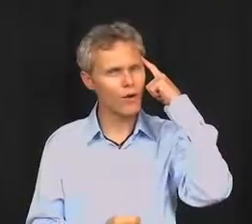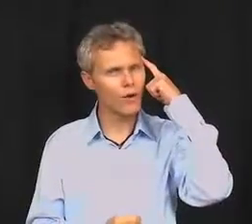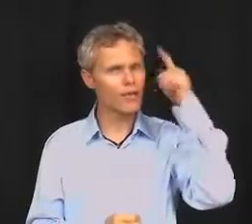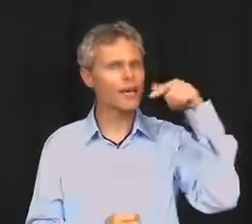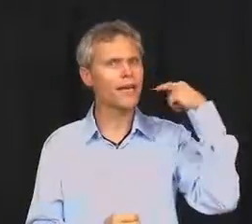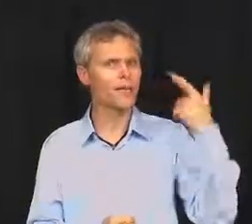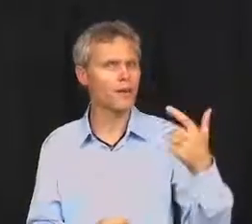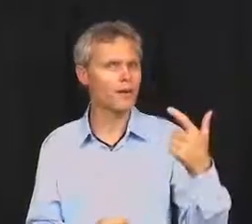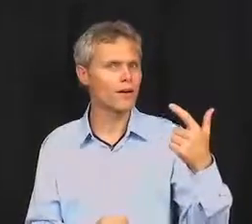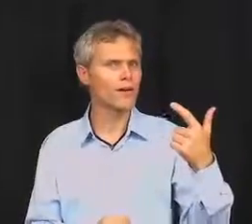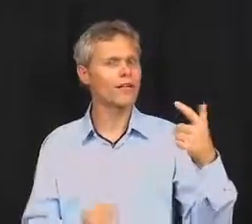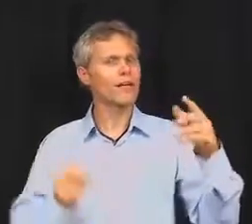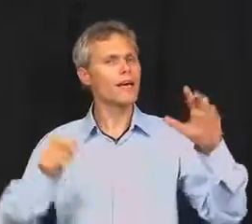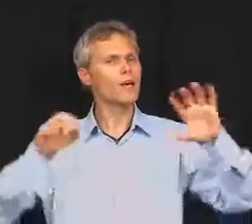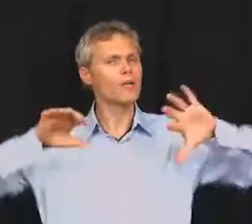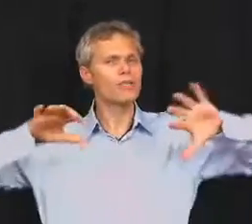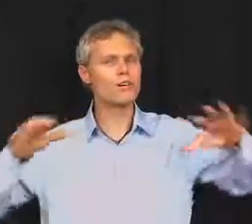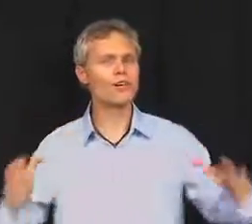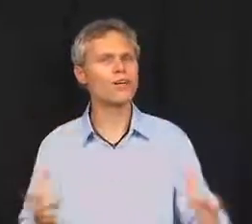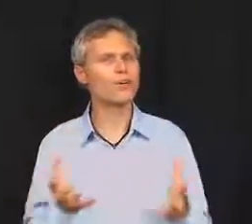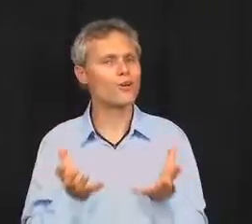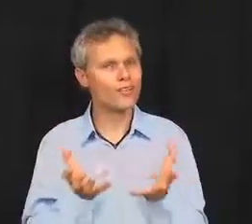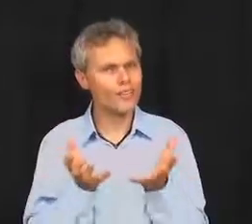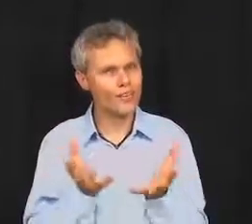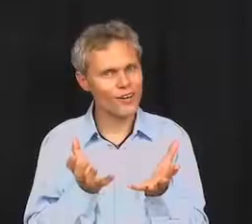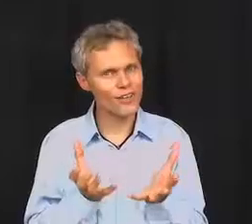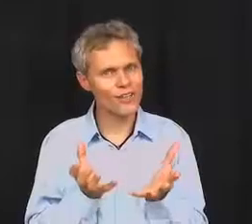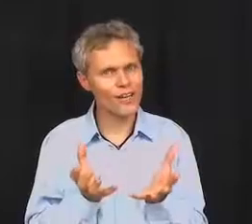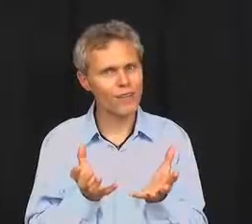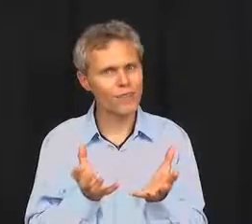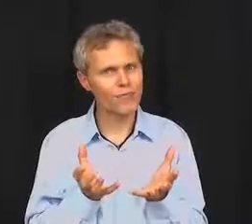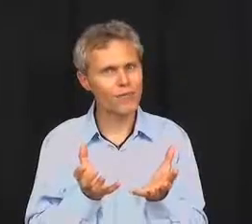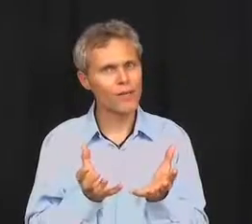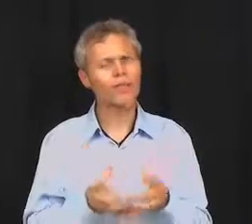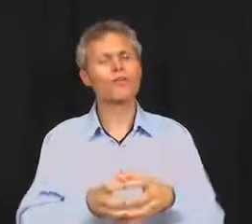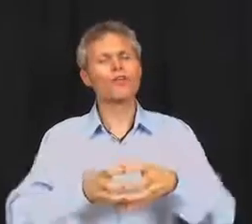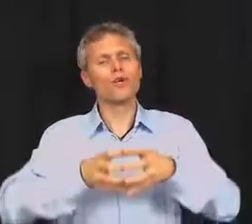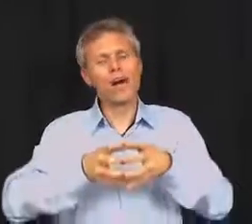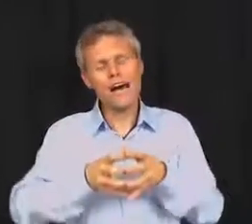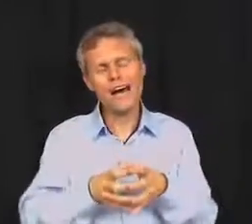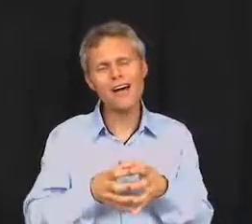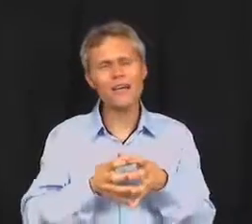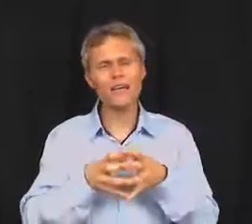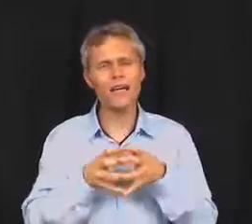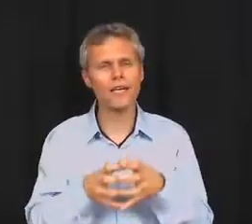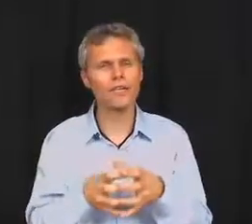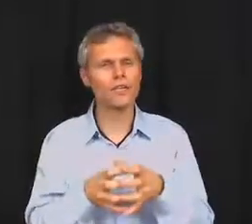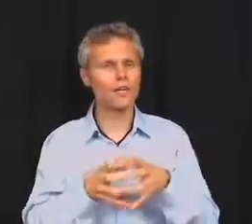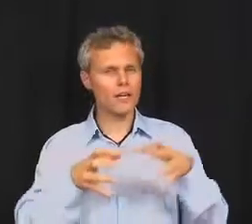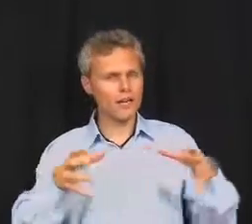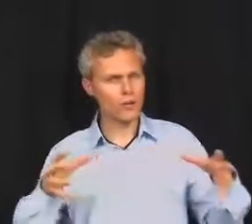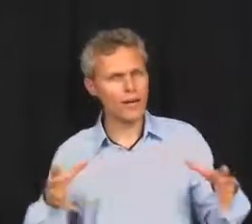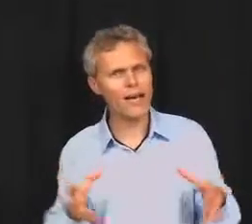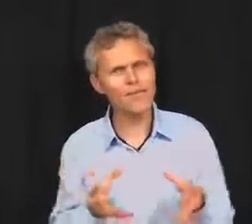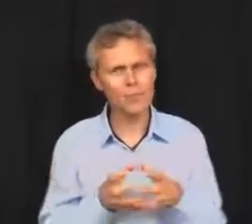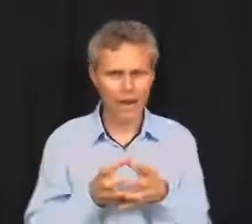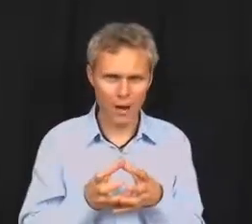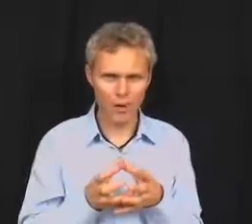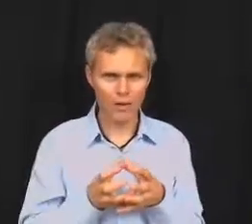you can get healthier. How you can start increasing your energy level. So that you have the energy and you have the power